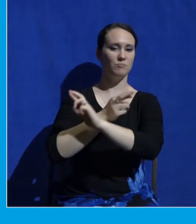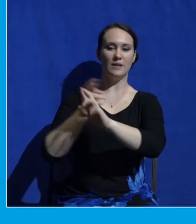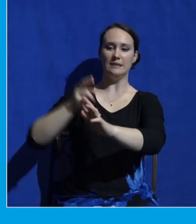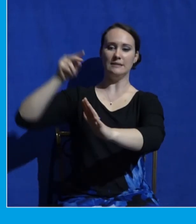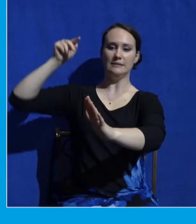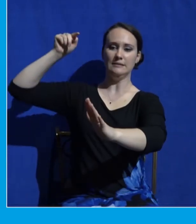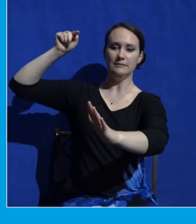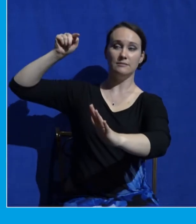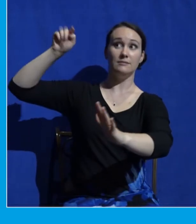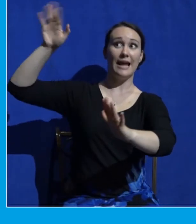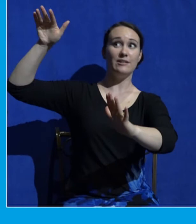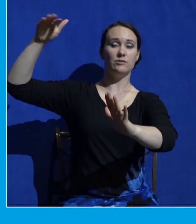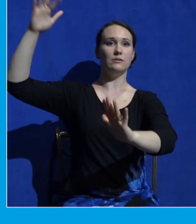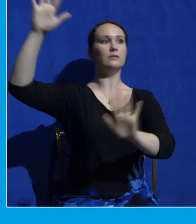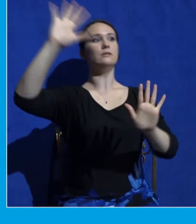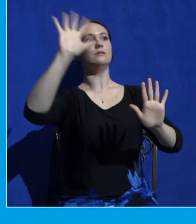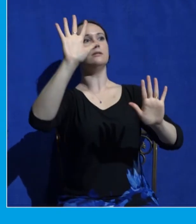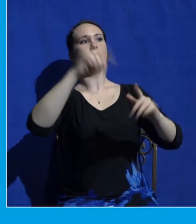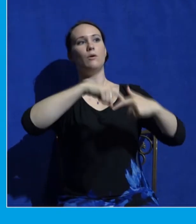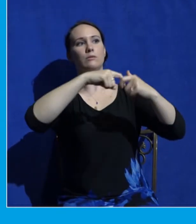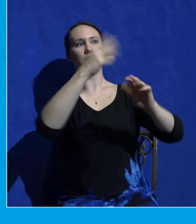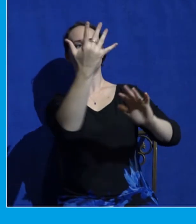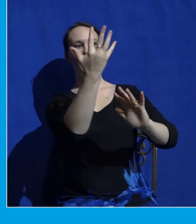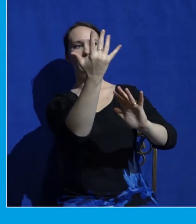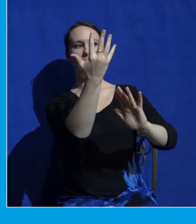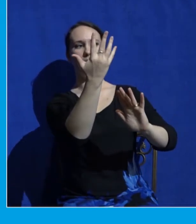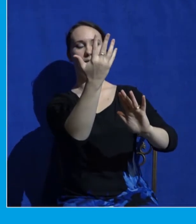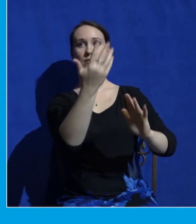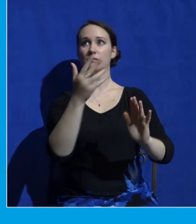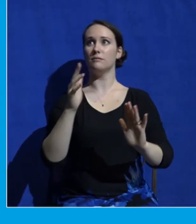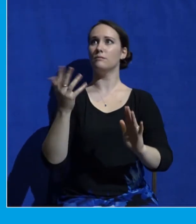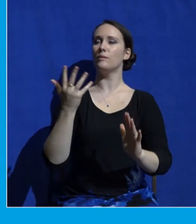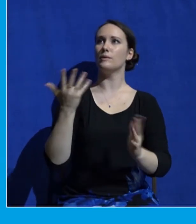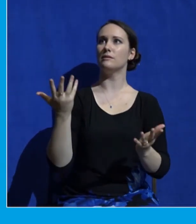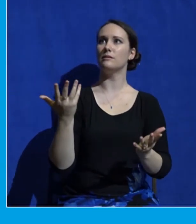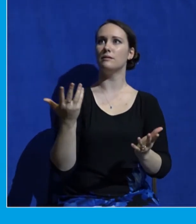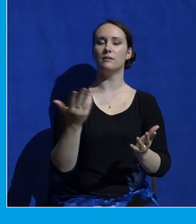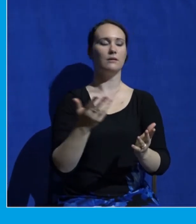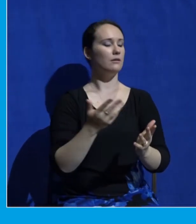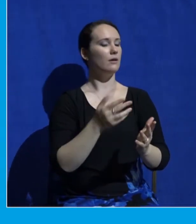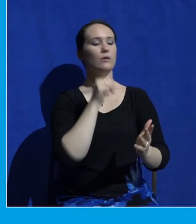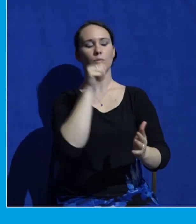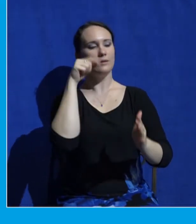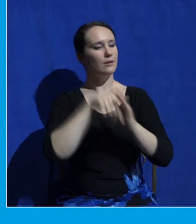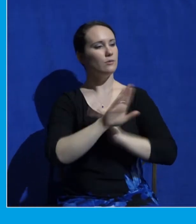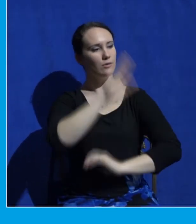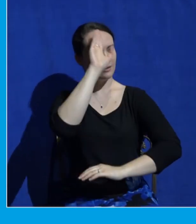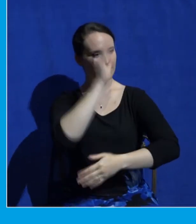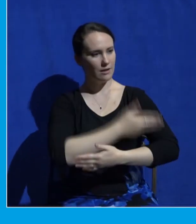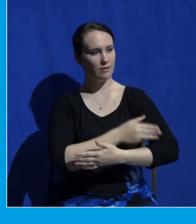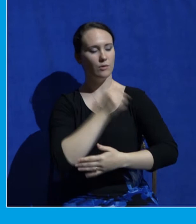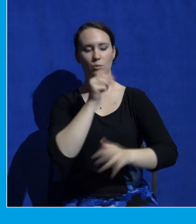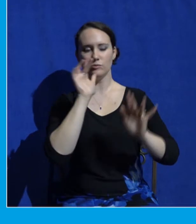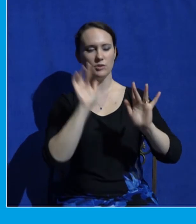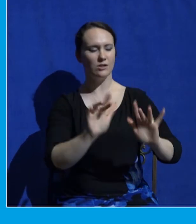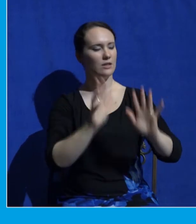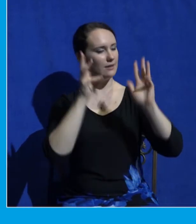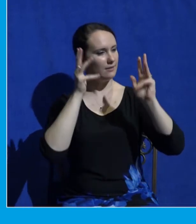the Lord called to him from heaven and said, Abraham, Abraham, he said, here I am. He said, do not lay your hand on the boy or do anything to him for now I know that you fear